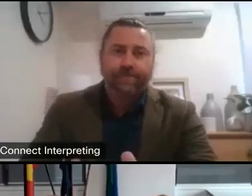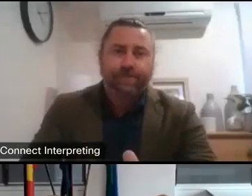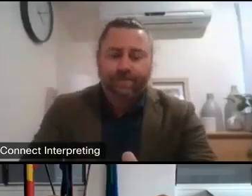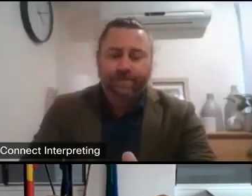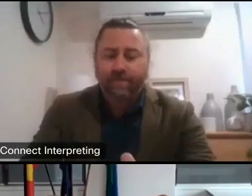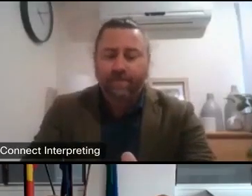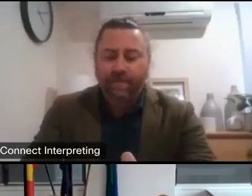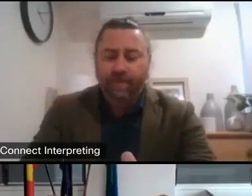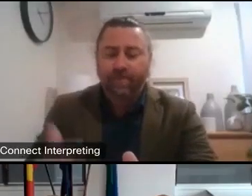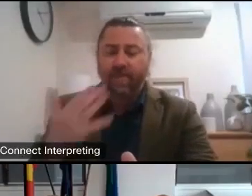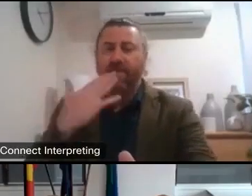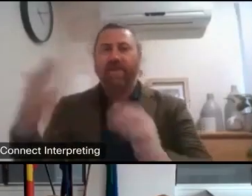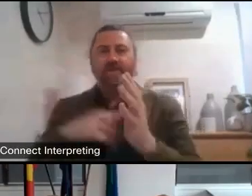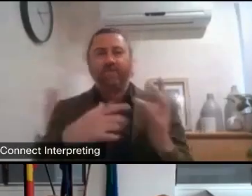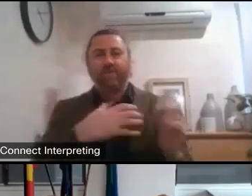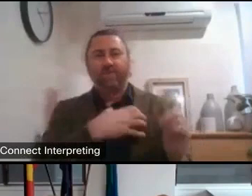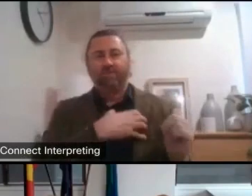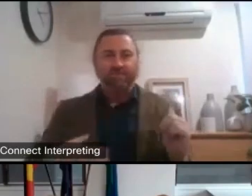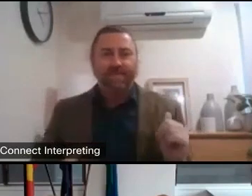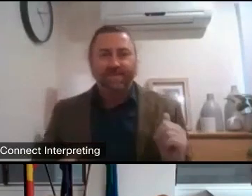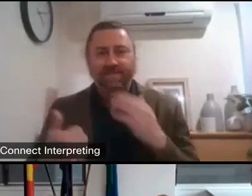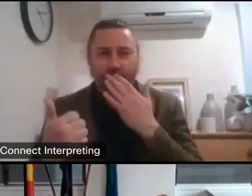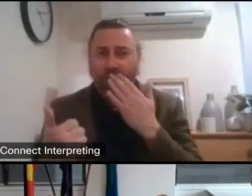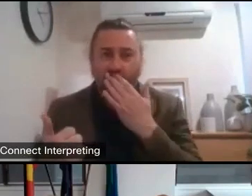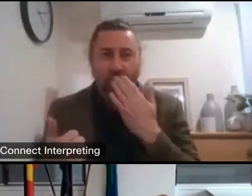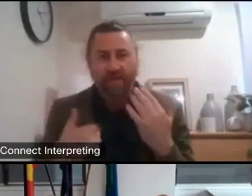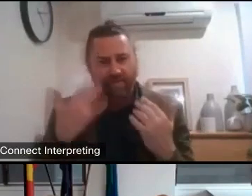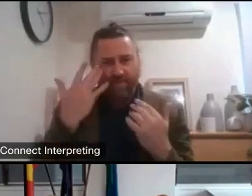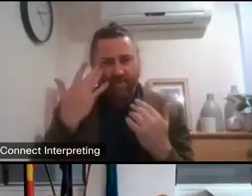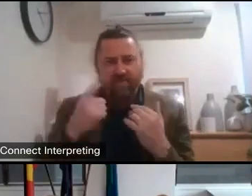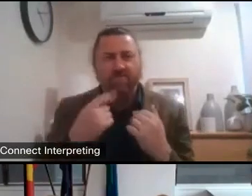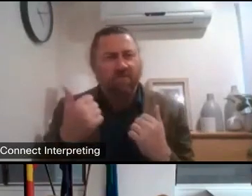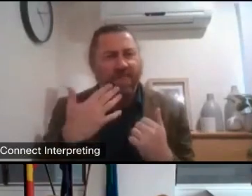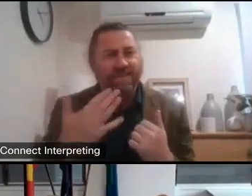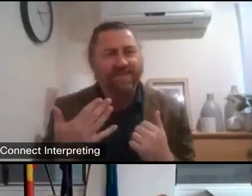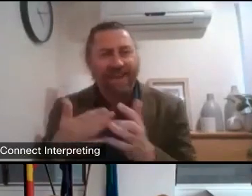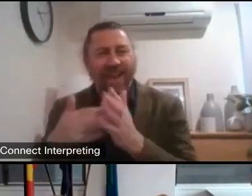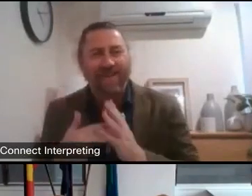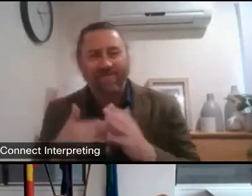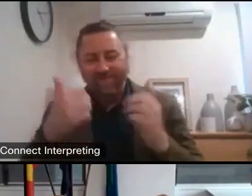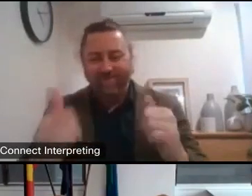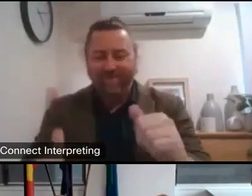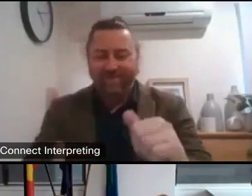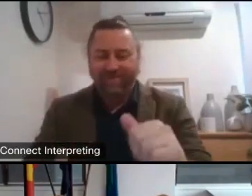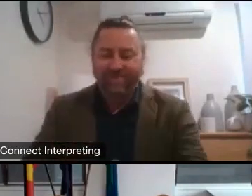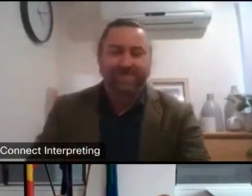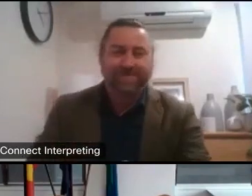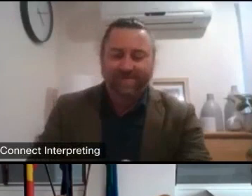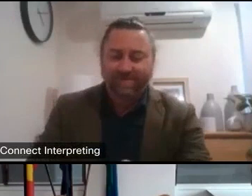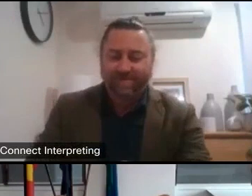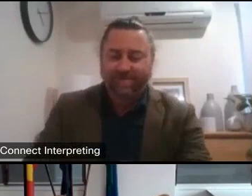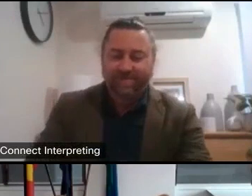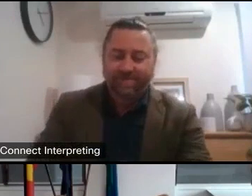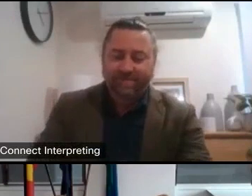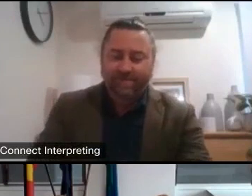thanks minister i'm sure that was helpful i didn't really understand myself much about how important